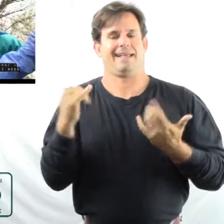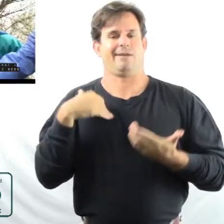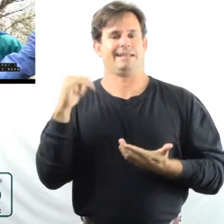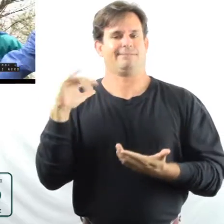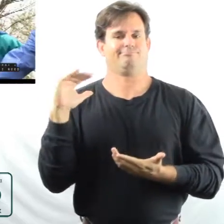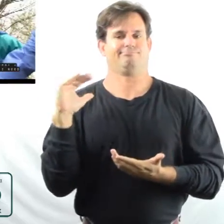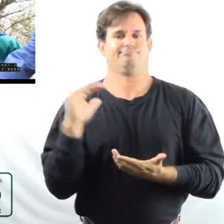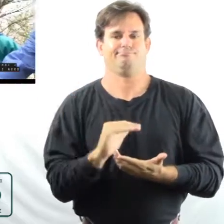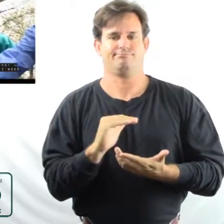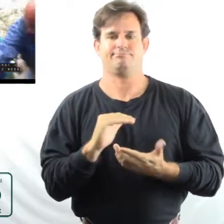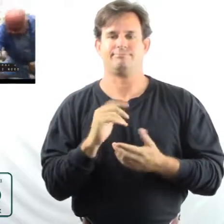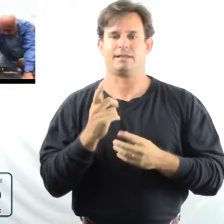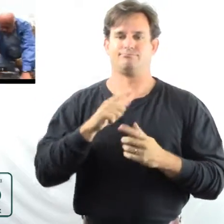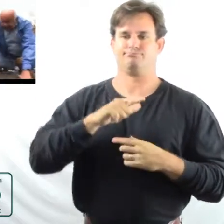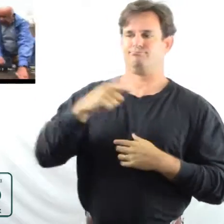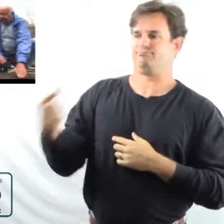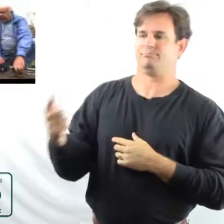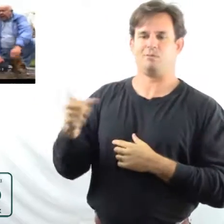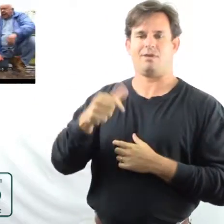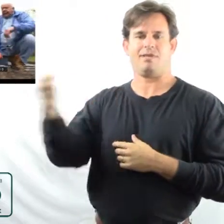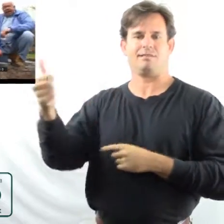maybe I need to get somebody else to do.